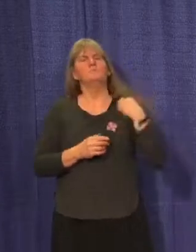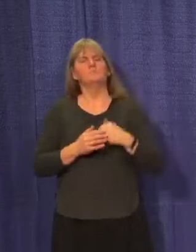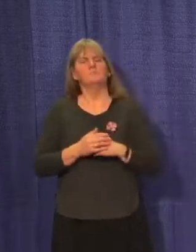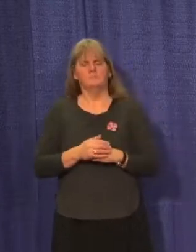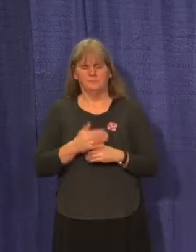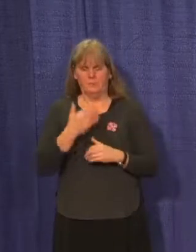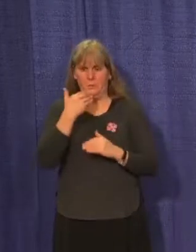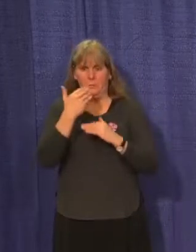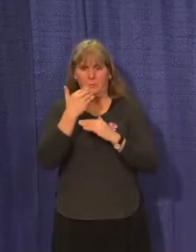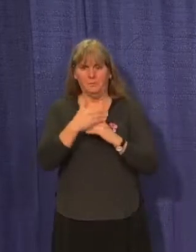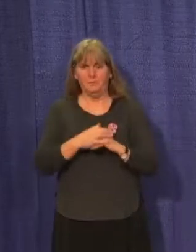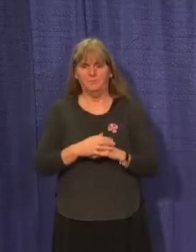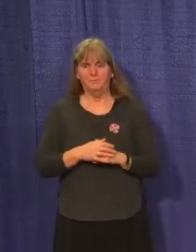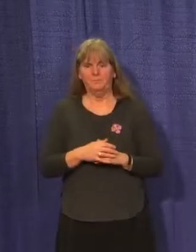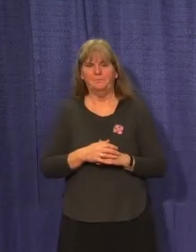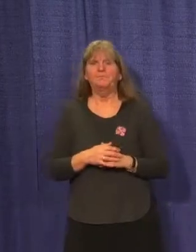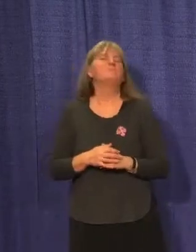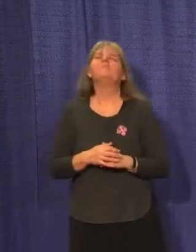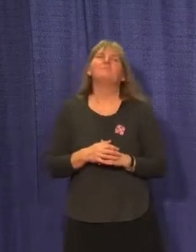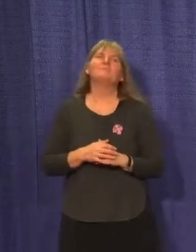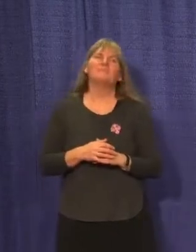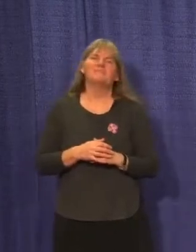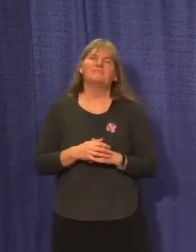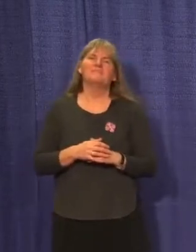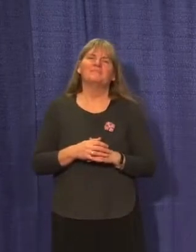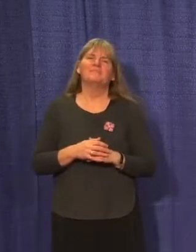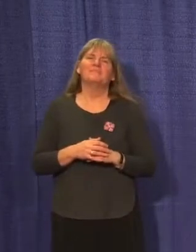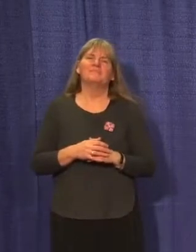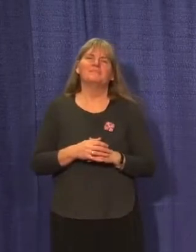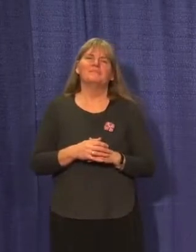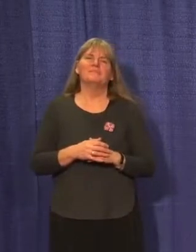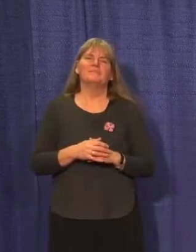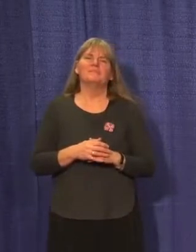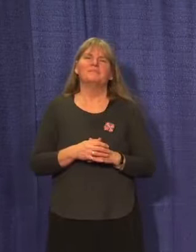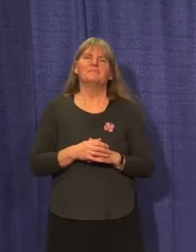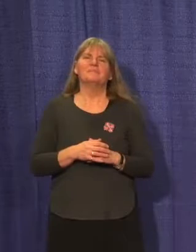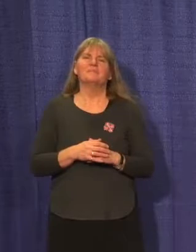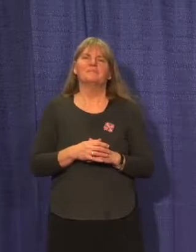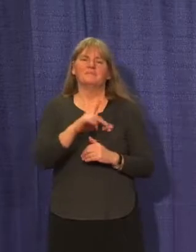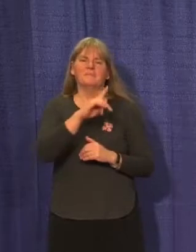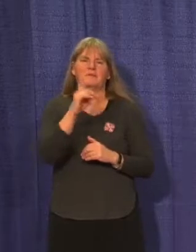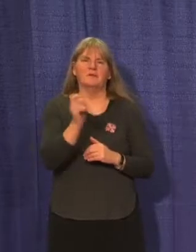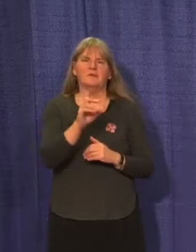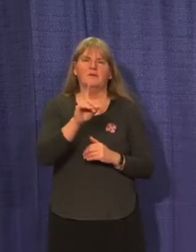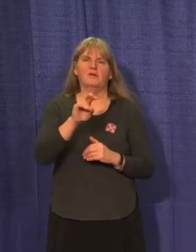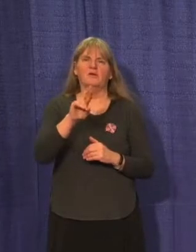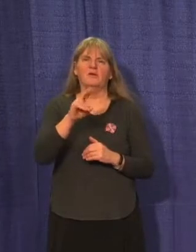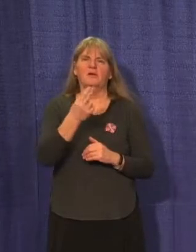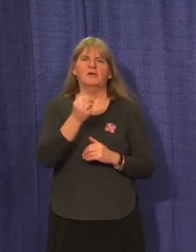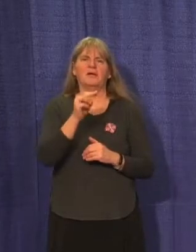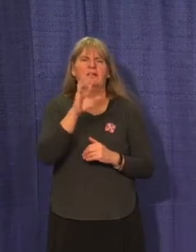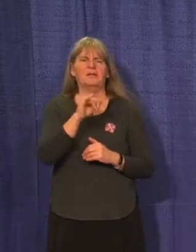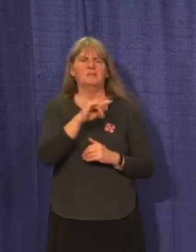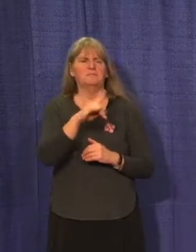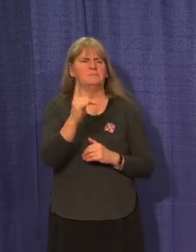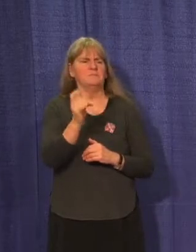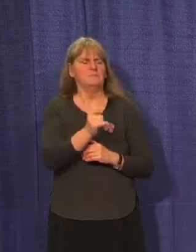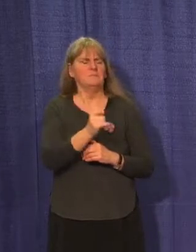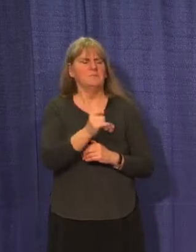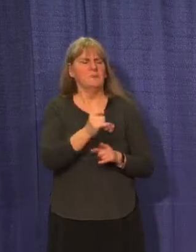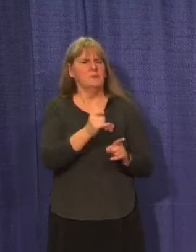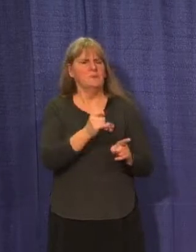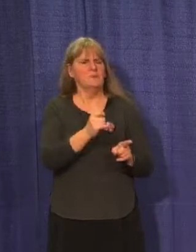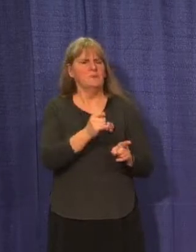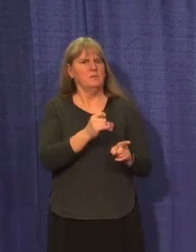yes good morning good morning all right my question is for Dr. Hanley I'm curious as to whether he was